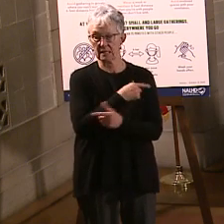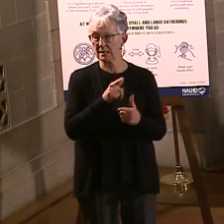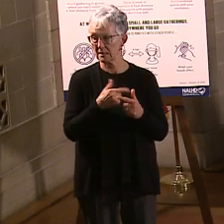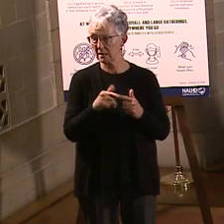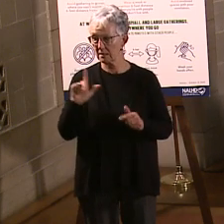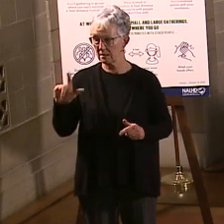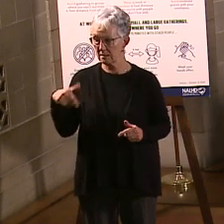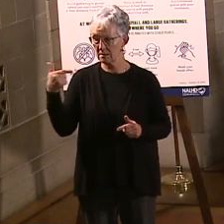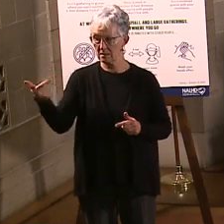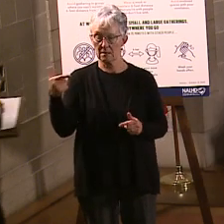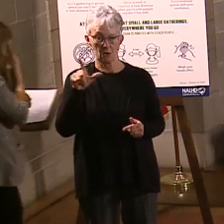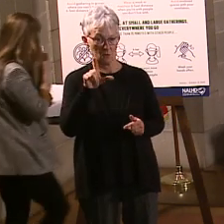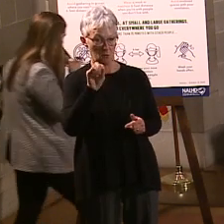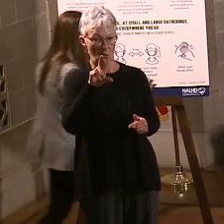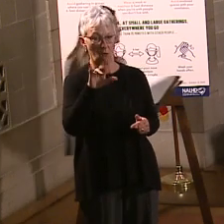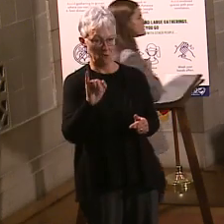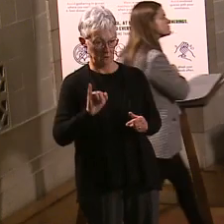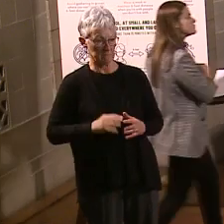questions and answers. Angie.